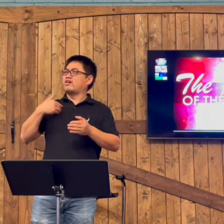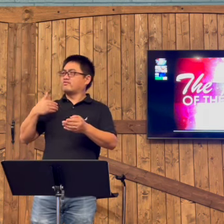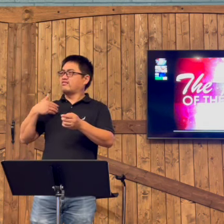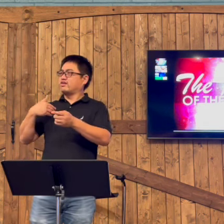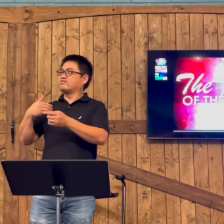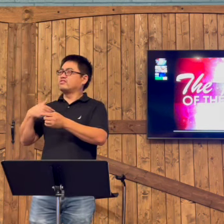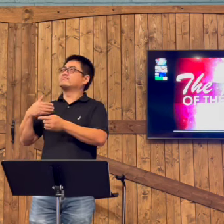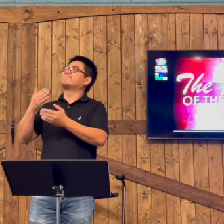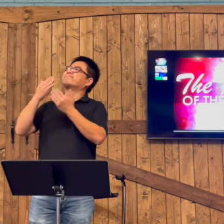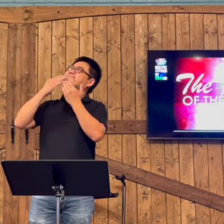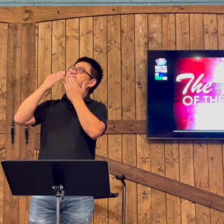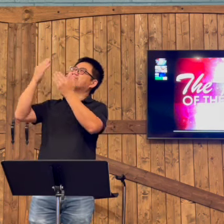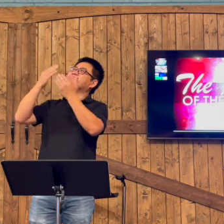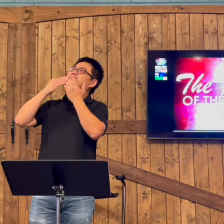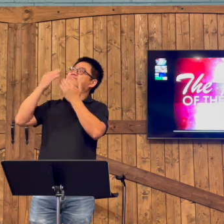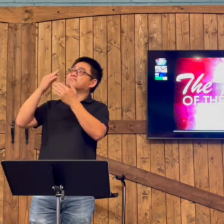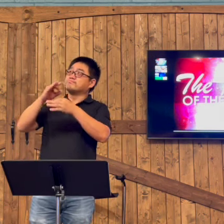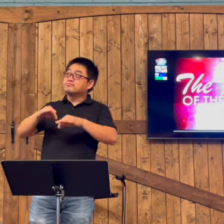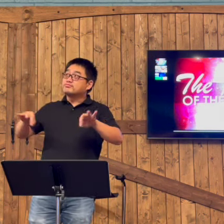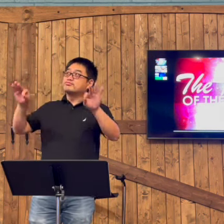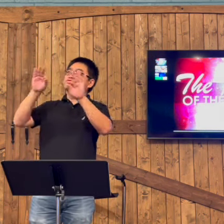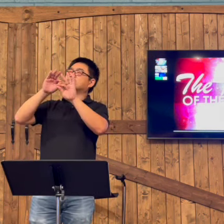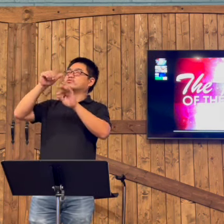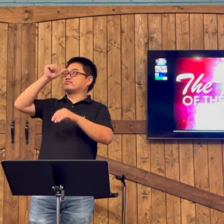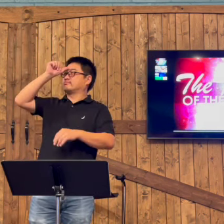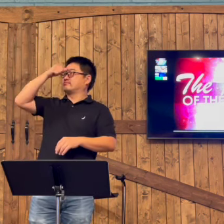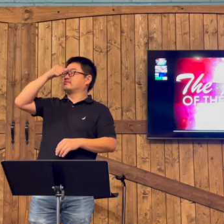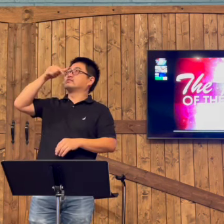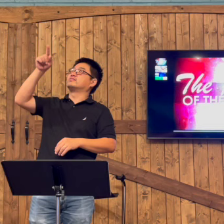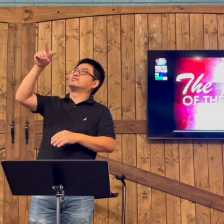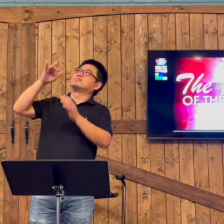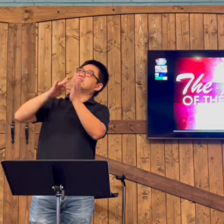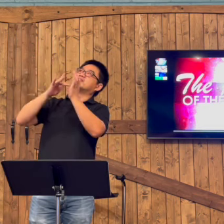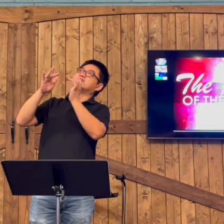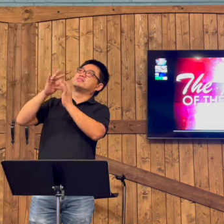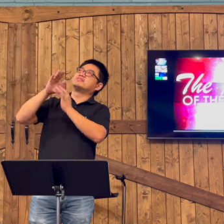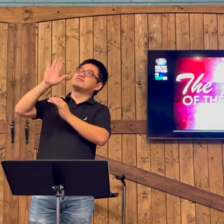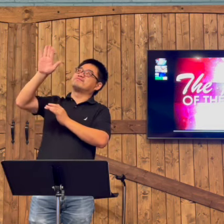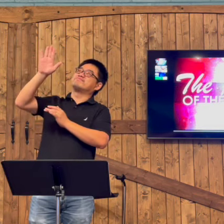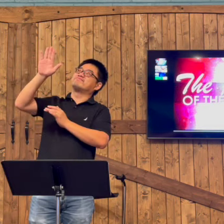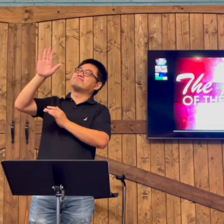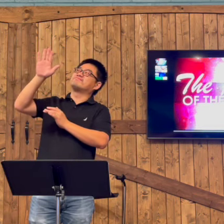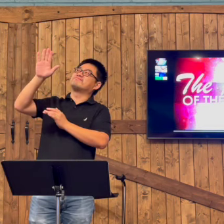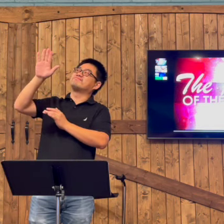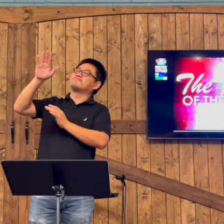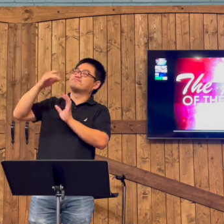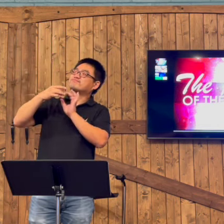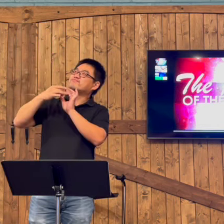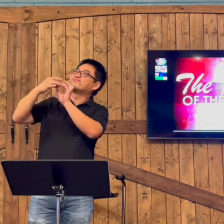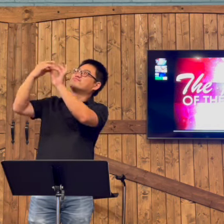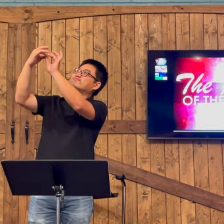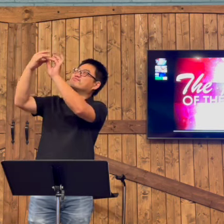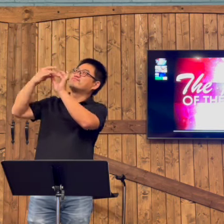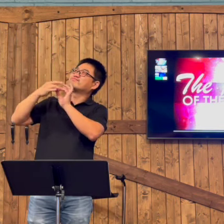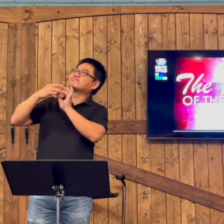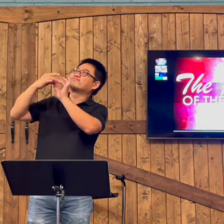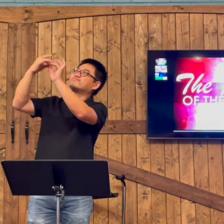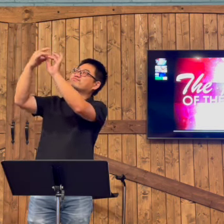and we can have fellowship together. We thank You for that. It's so important for us to remember You, Jesus, that we